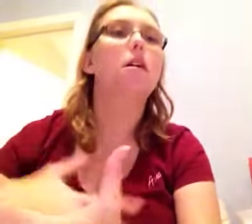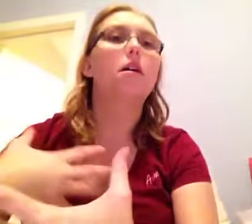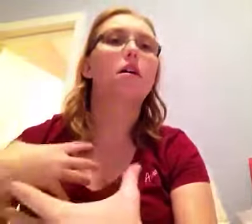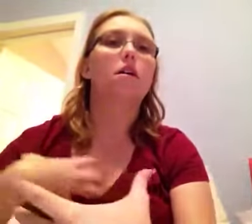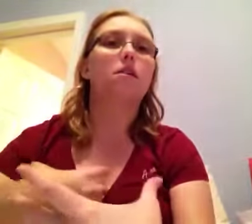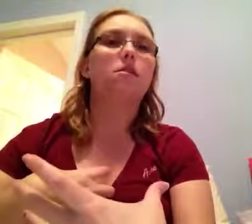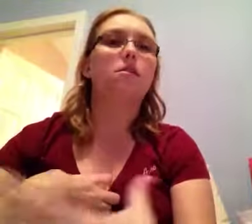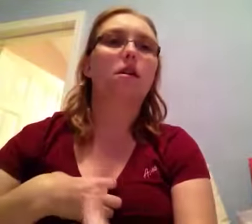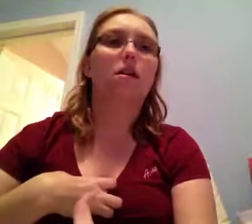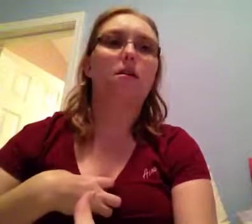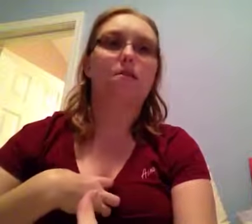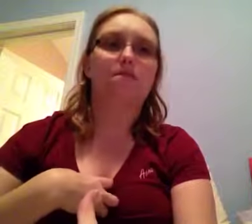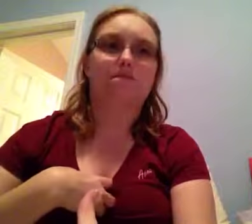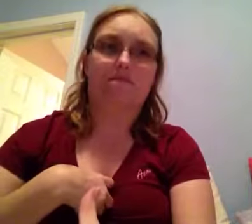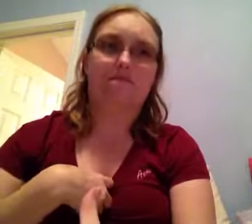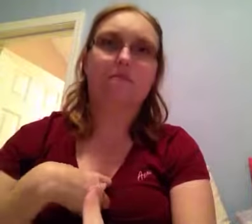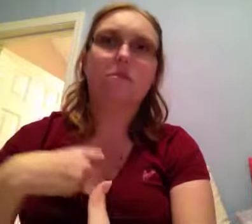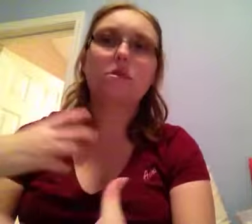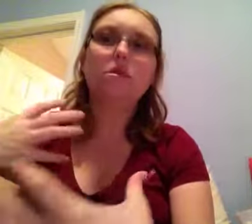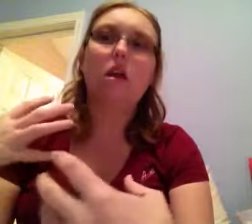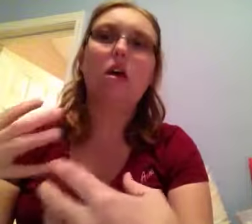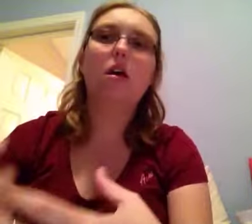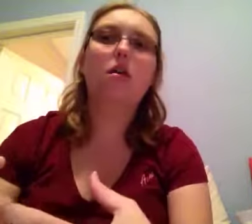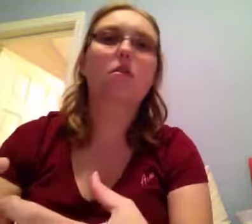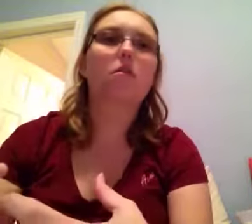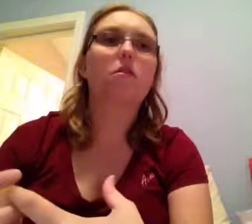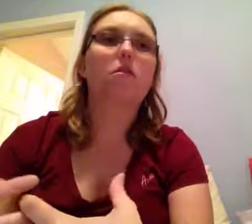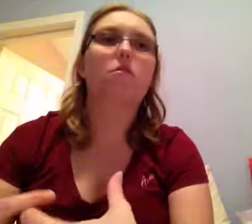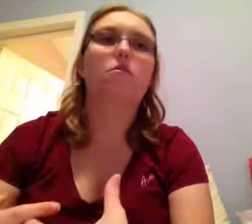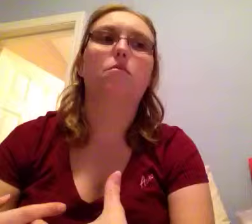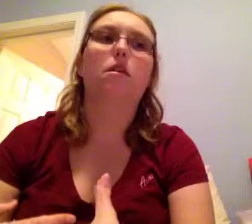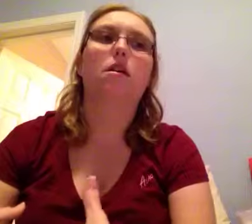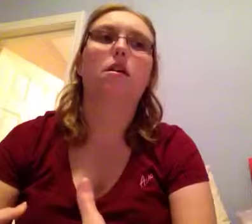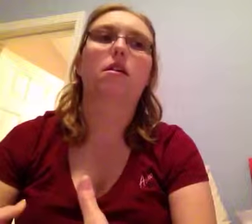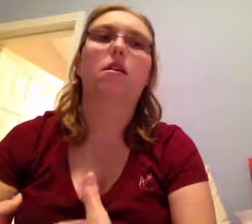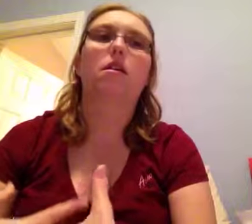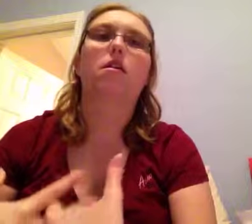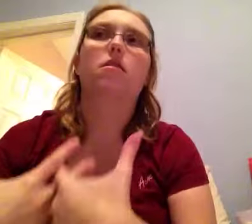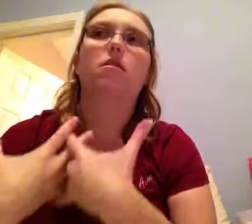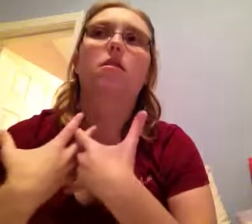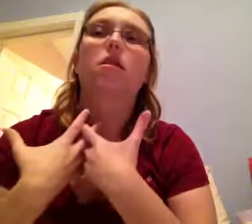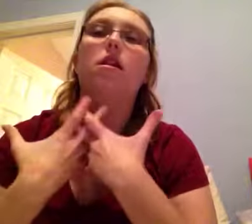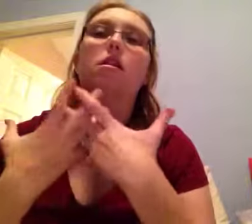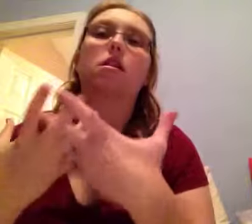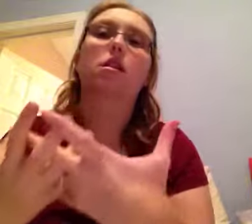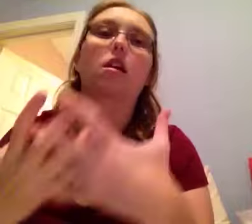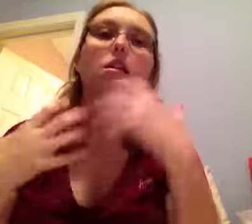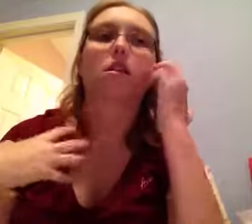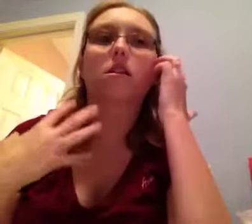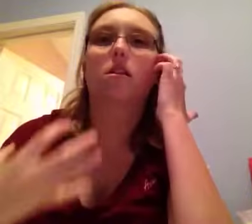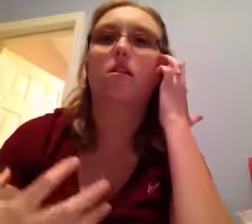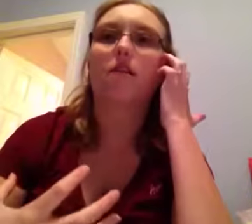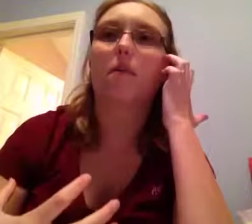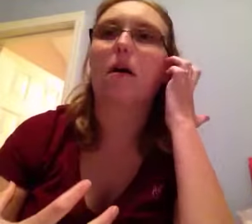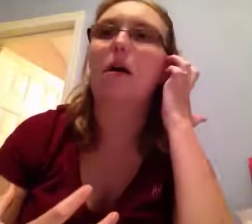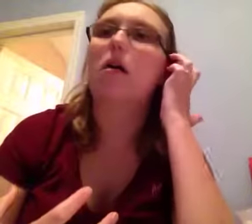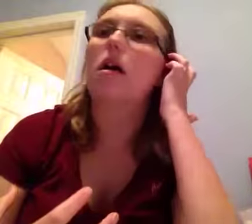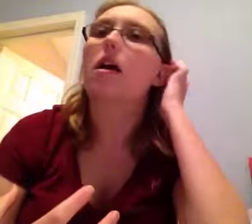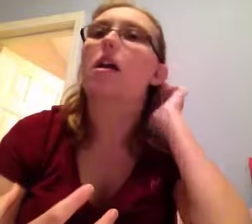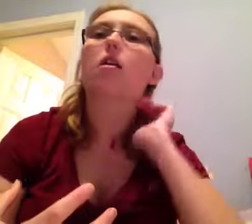um, a girl who was changed, got changed into a vampire, and how